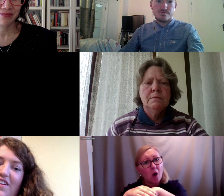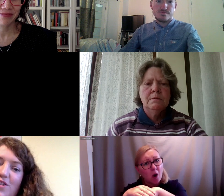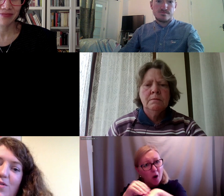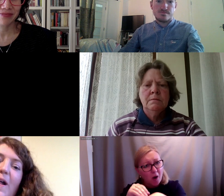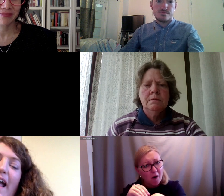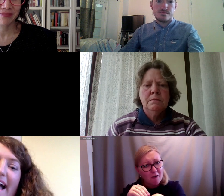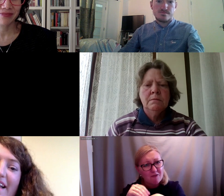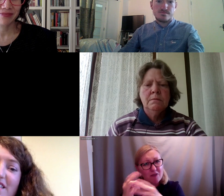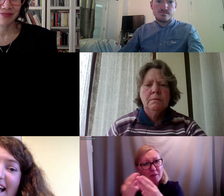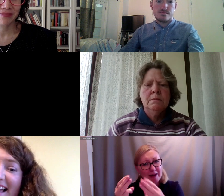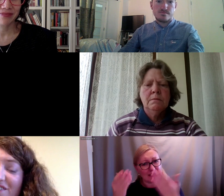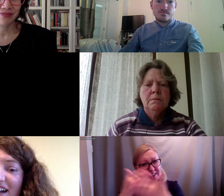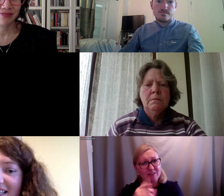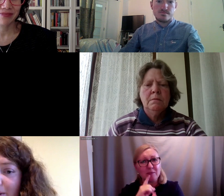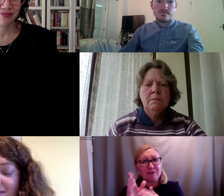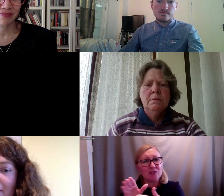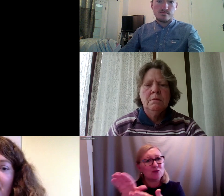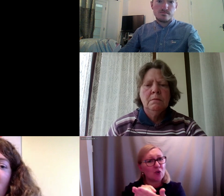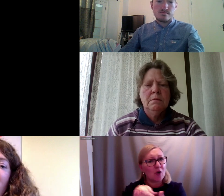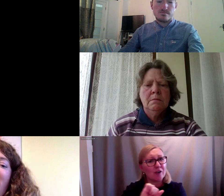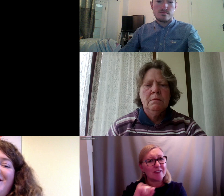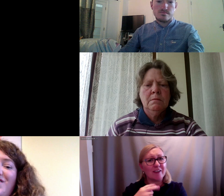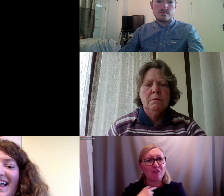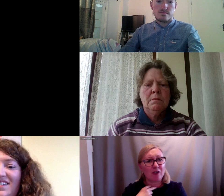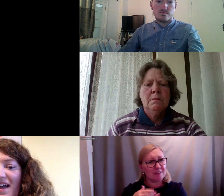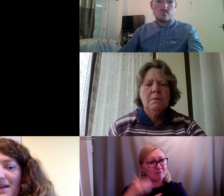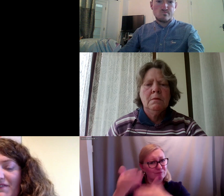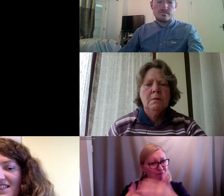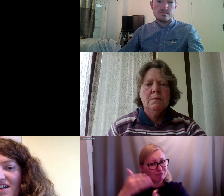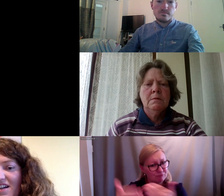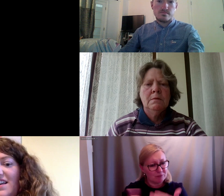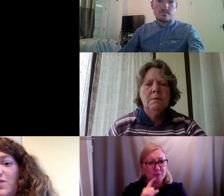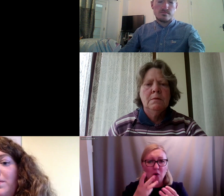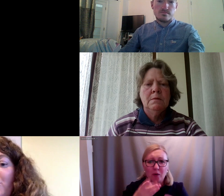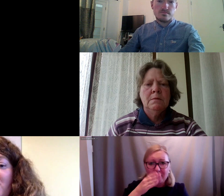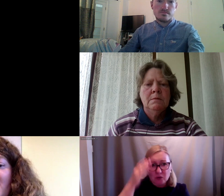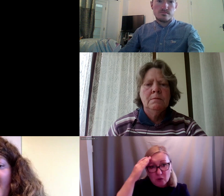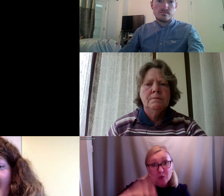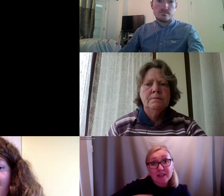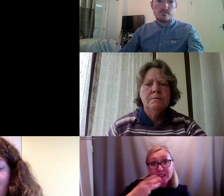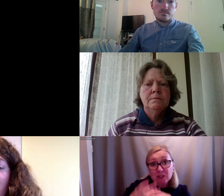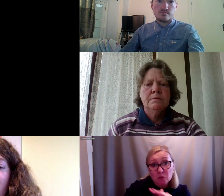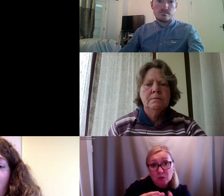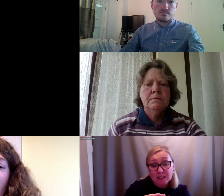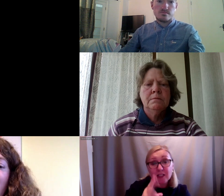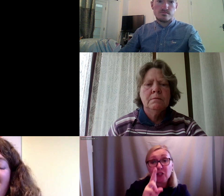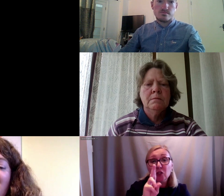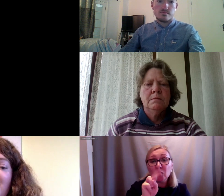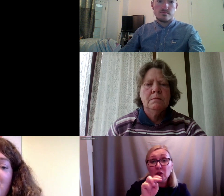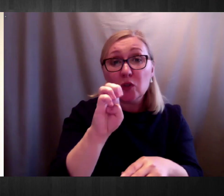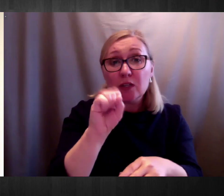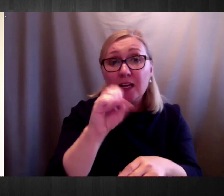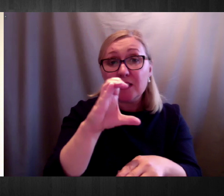Clina and Dave and Jo. And just to highlight for next week's webinar, the UNESCO Child and Family Research Centre will be hosting a live discussion with